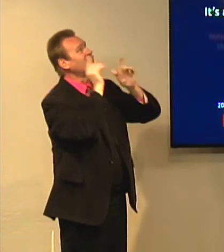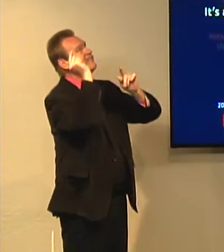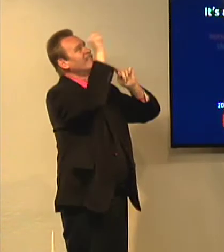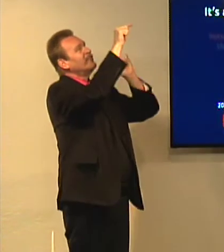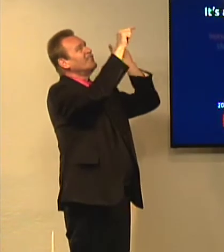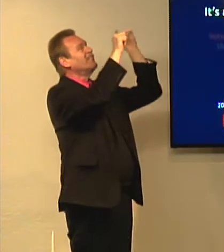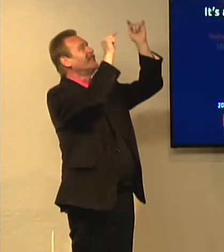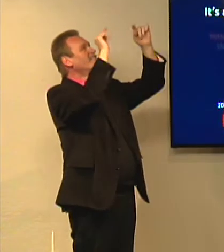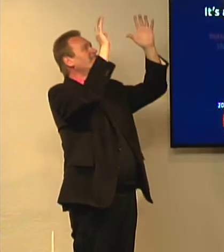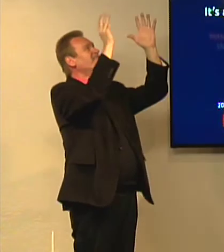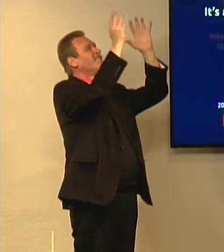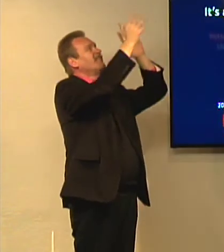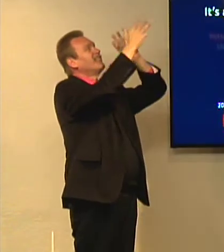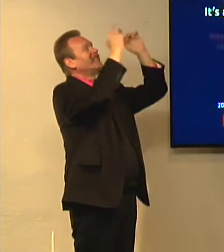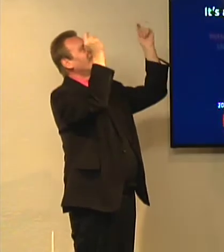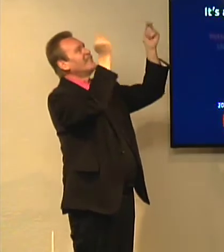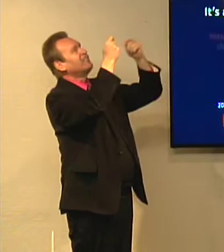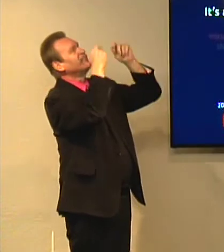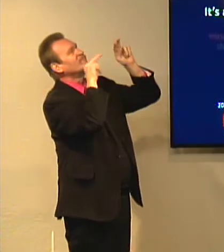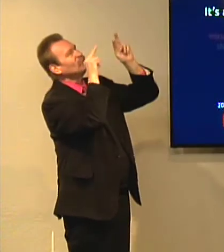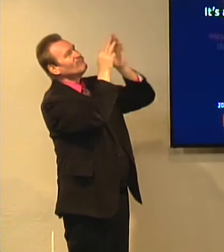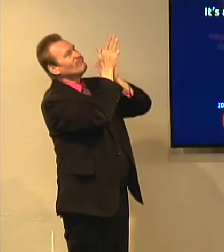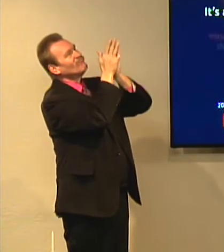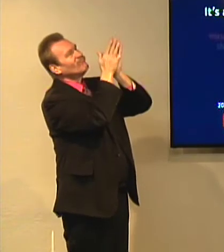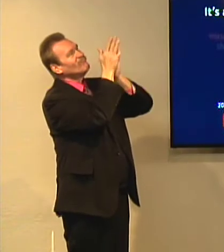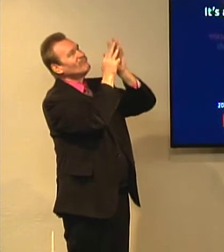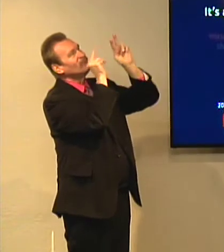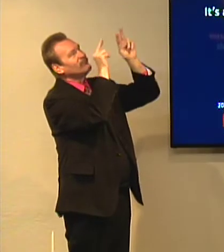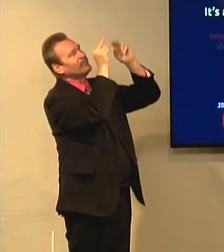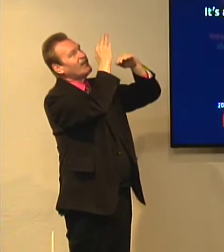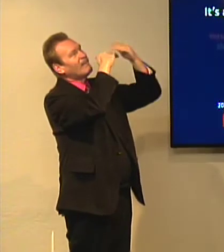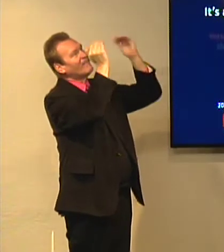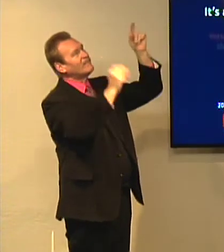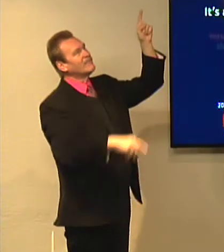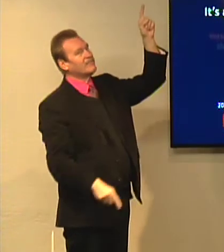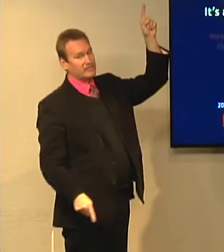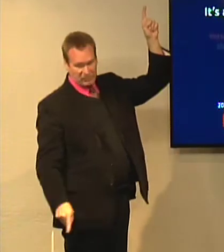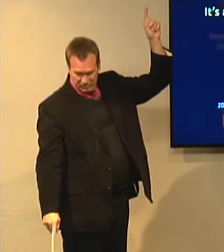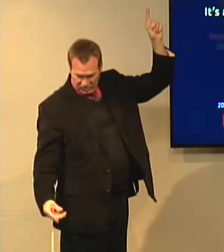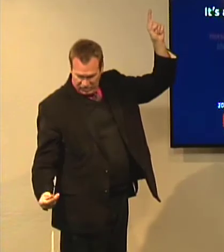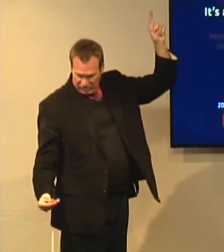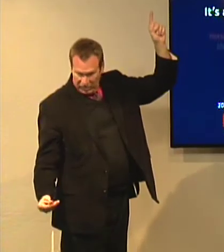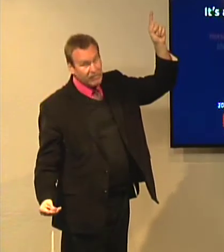for those who believe in Jesus Christ, they will be gathered together for this joyous celebration and they will rejoice in heaven.